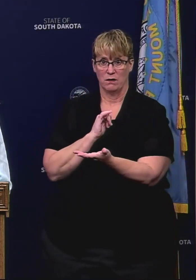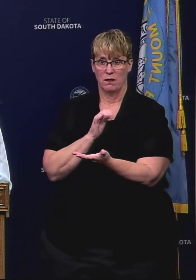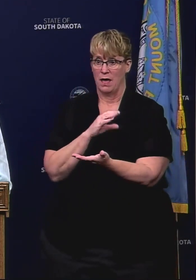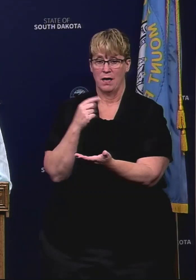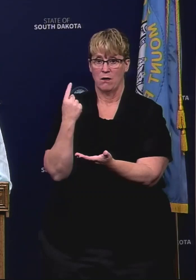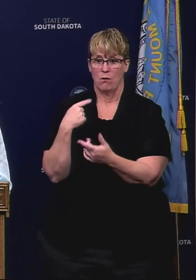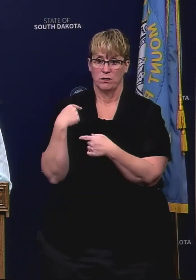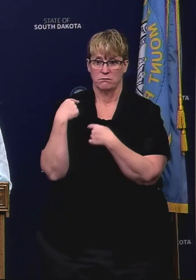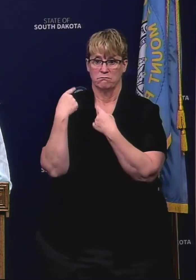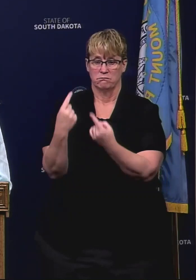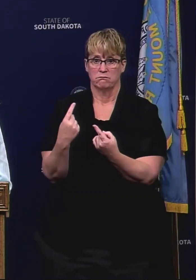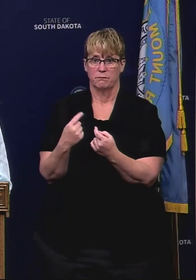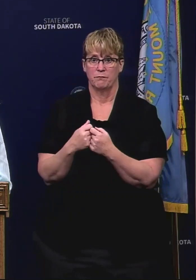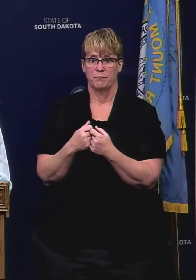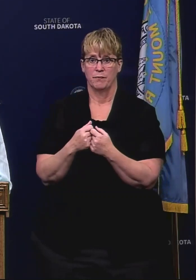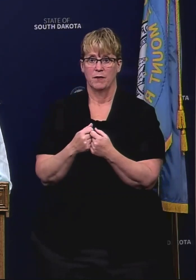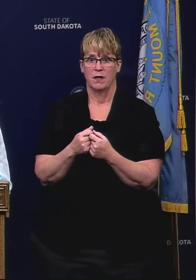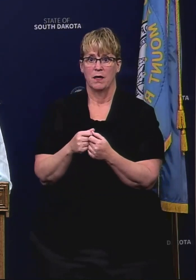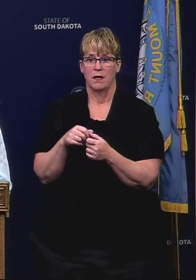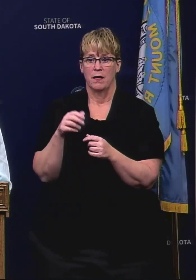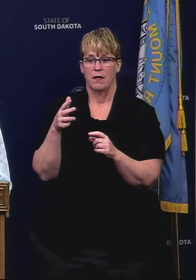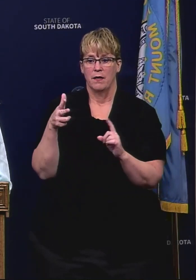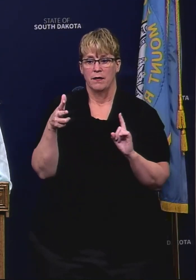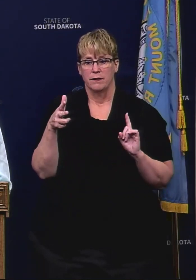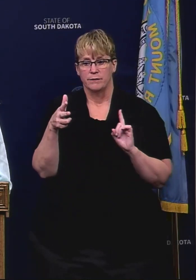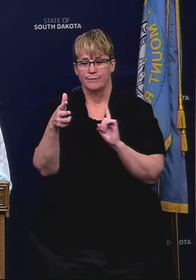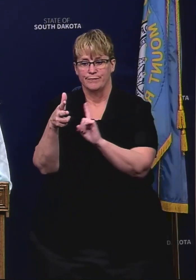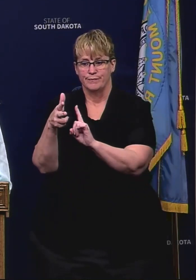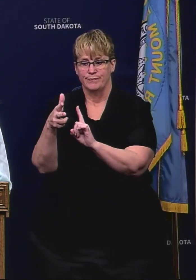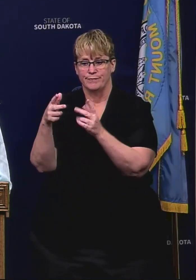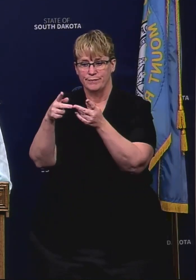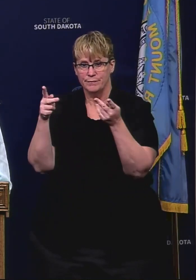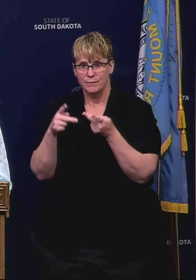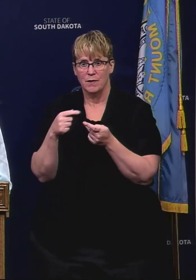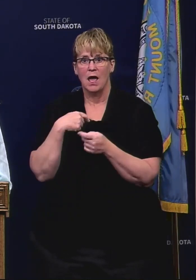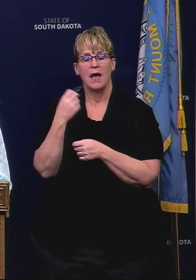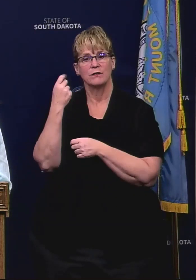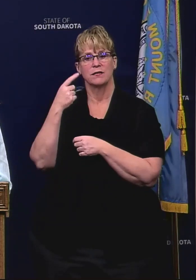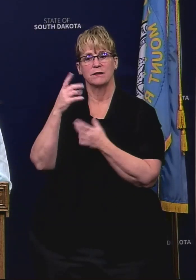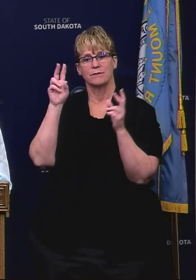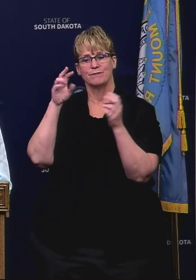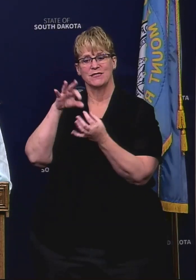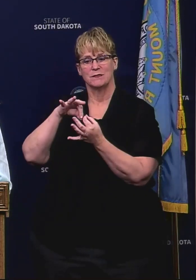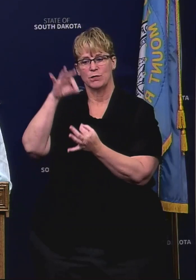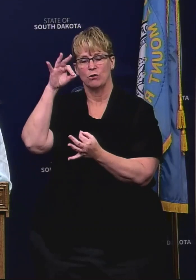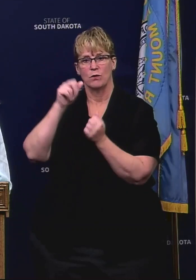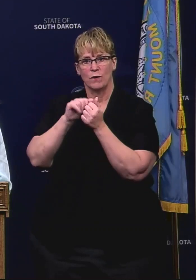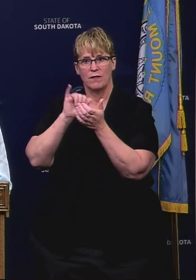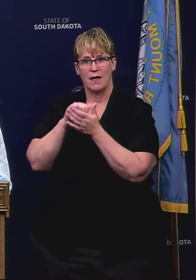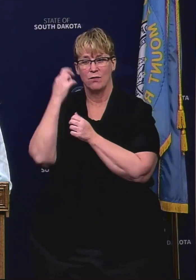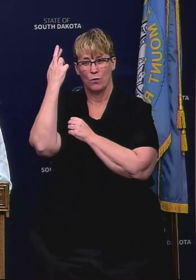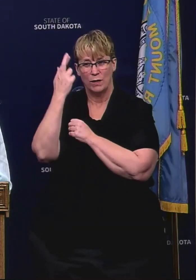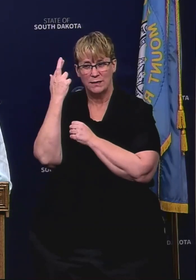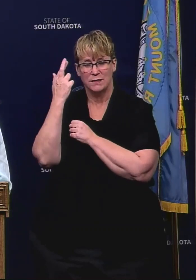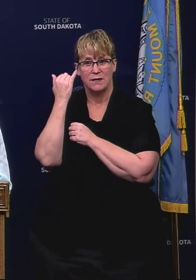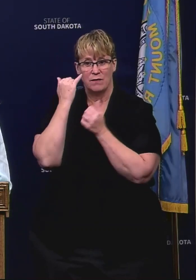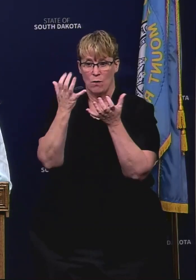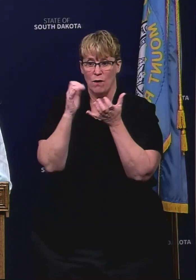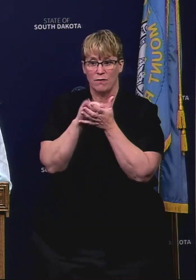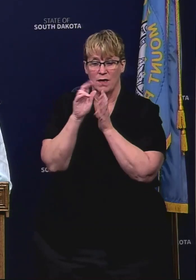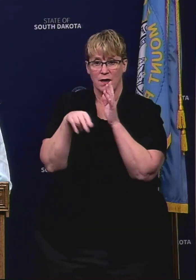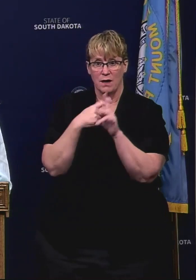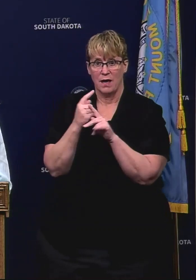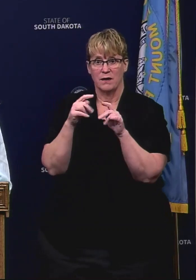has been the checkpoints I certainly understand the spirit behind them and have communicated that if they wanted to do that type of